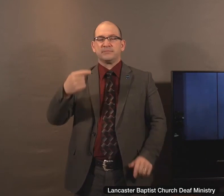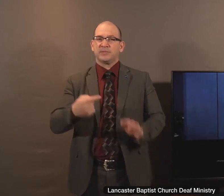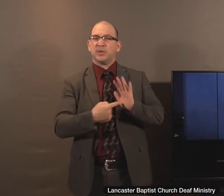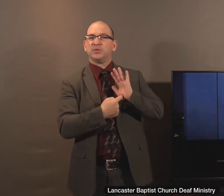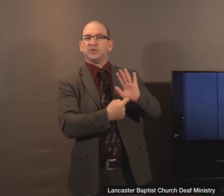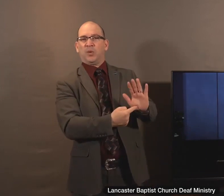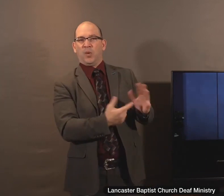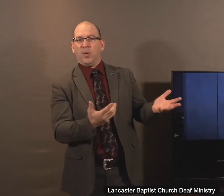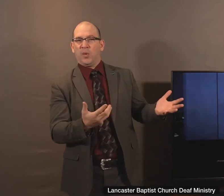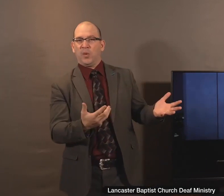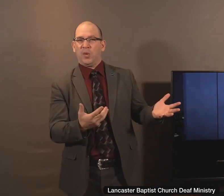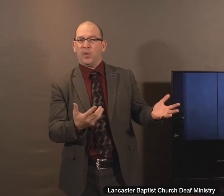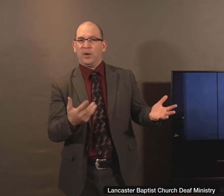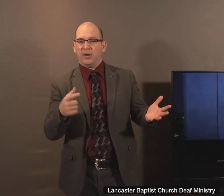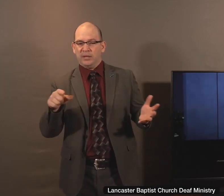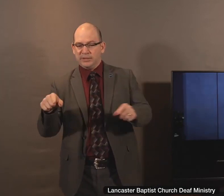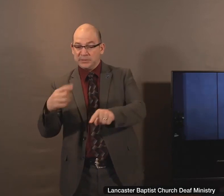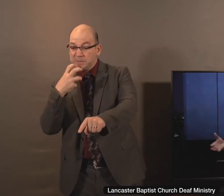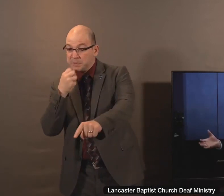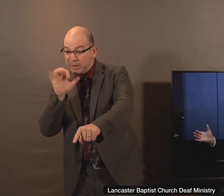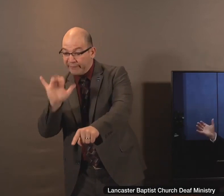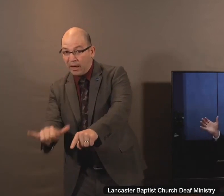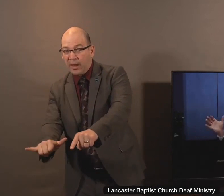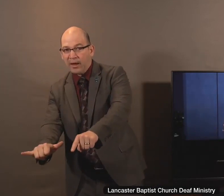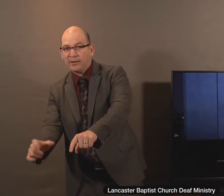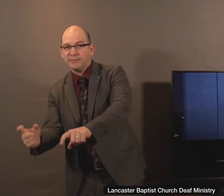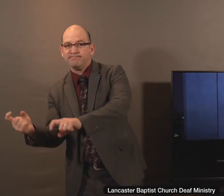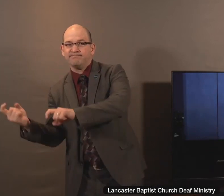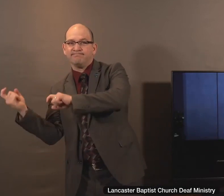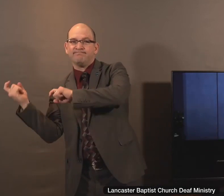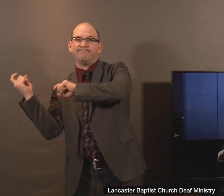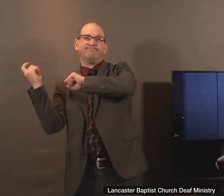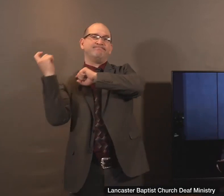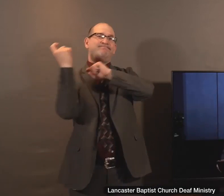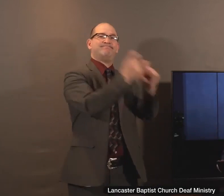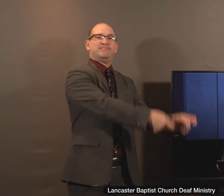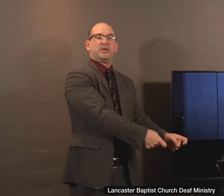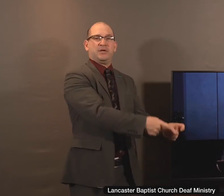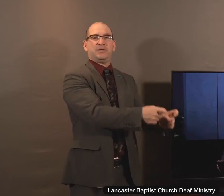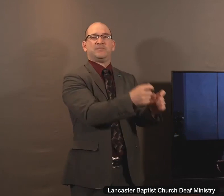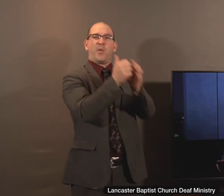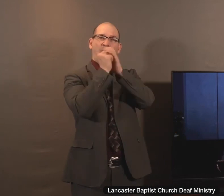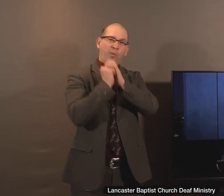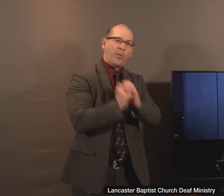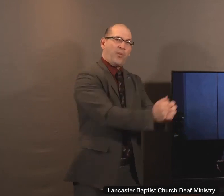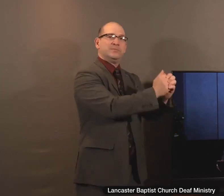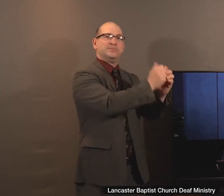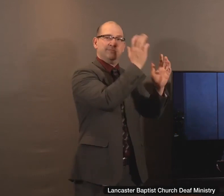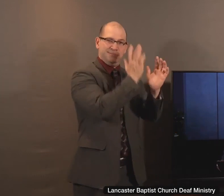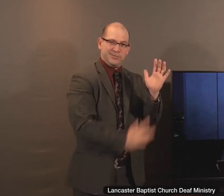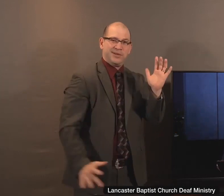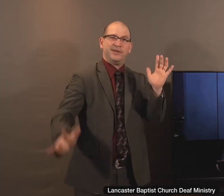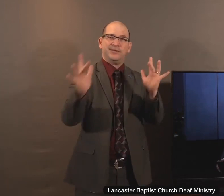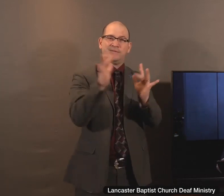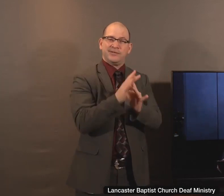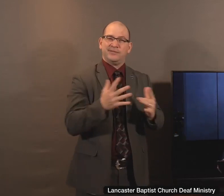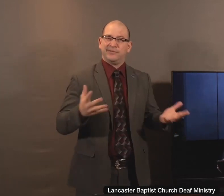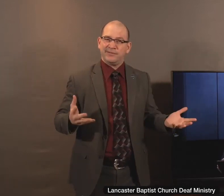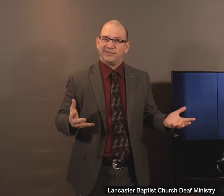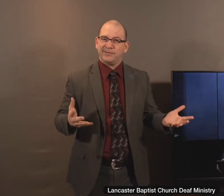is what I have that is valuable. And I want to pour it out in worship to my Lord Jesus Christ, to the Lord